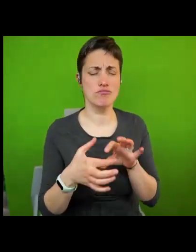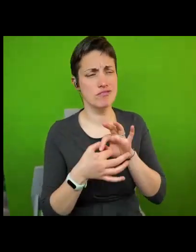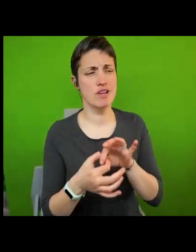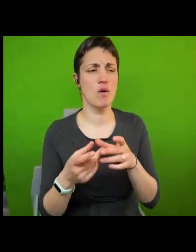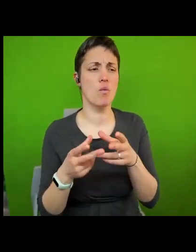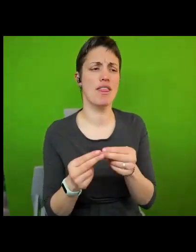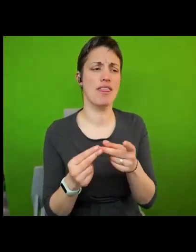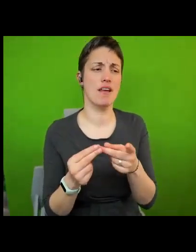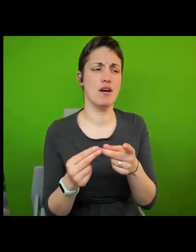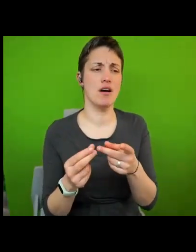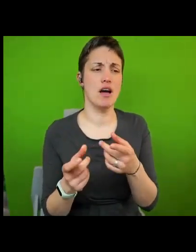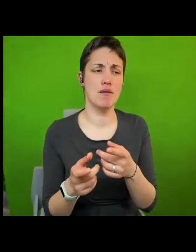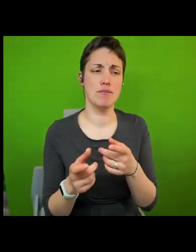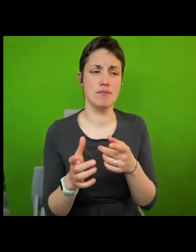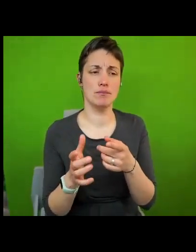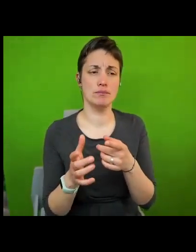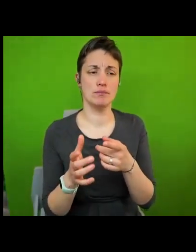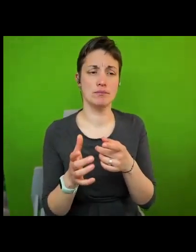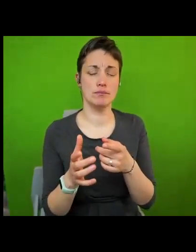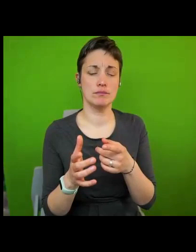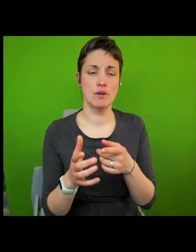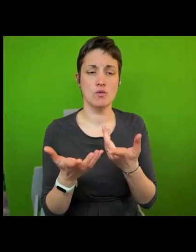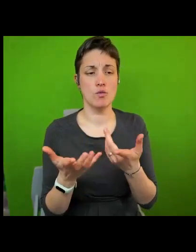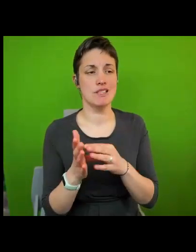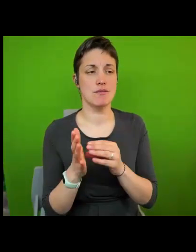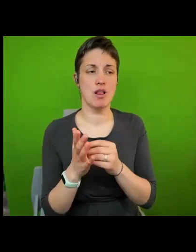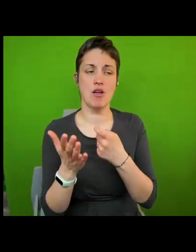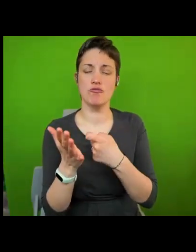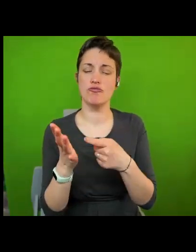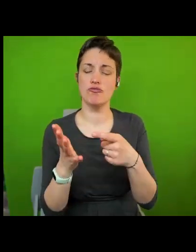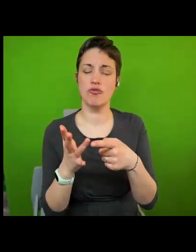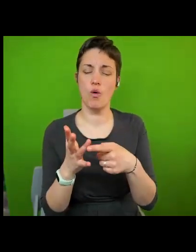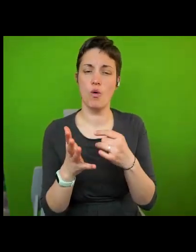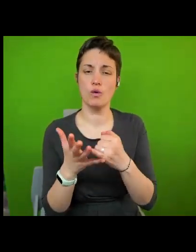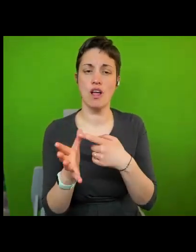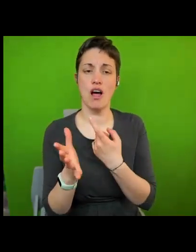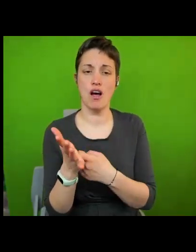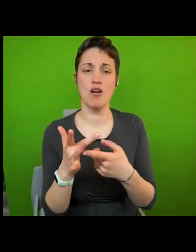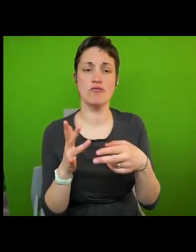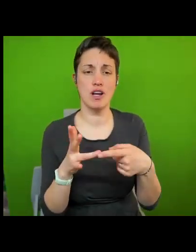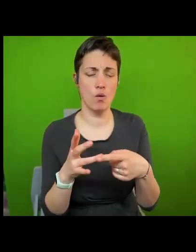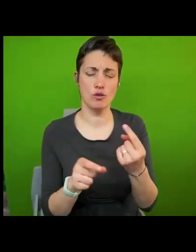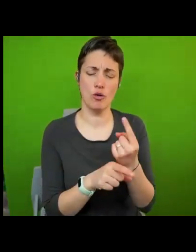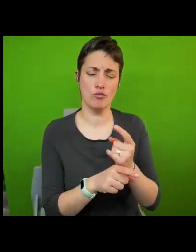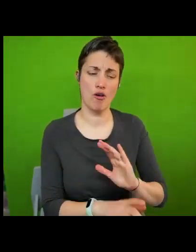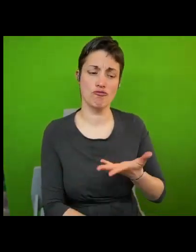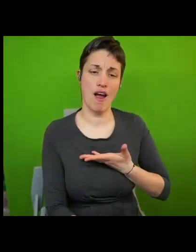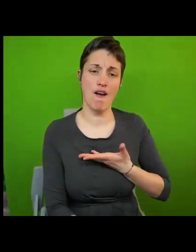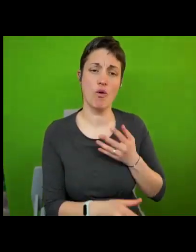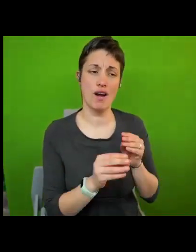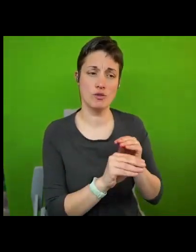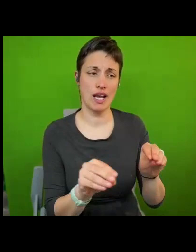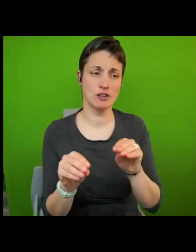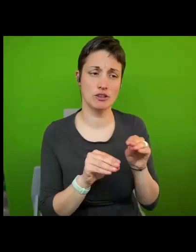or treaty bodies such as the city of rosario who engaged in a discussion on the right to education with u.n's special